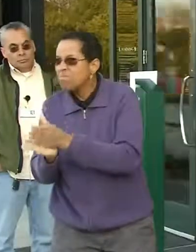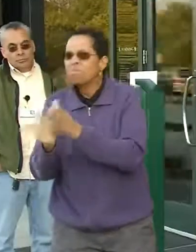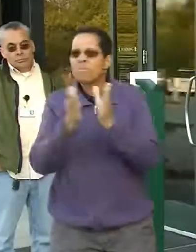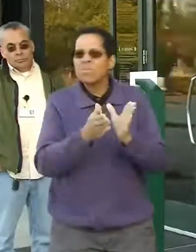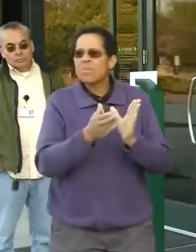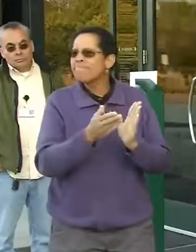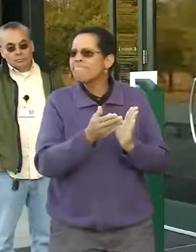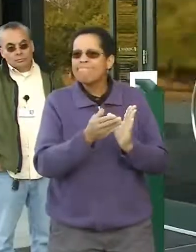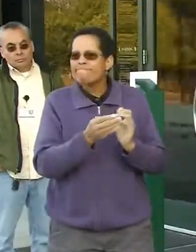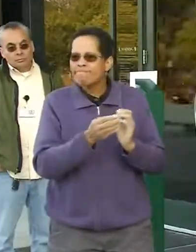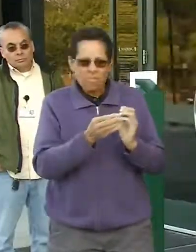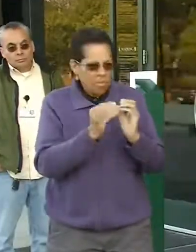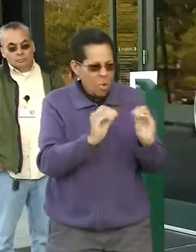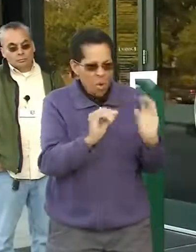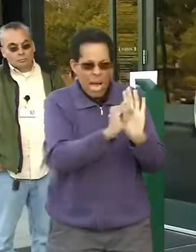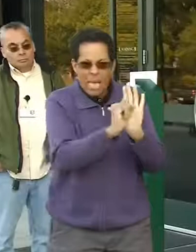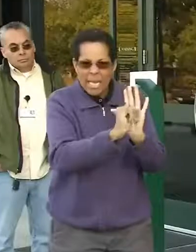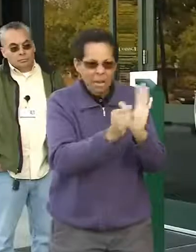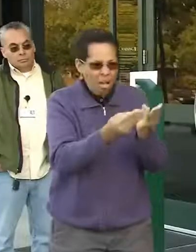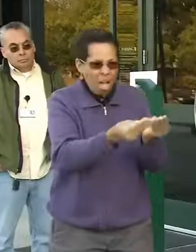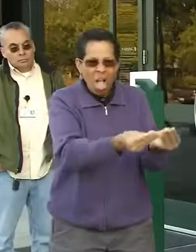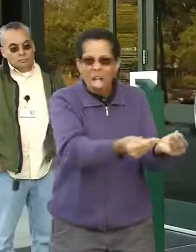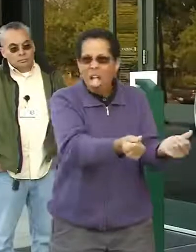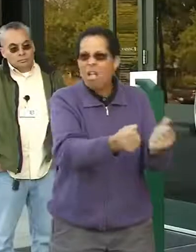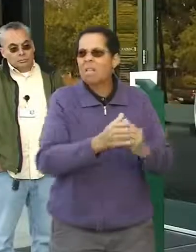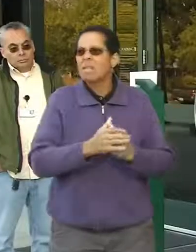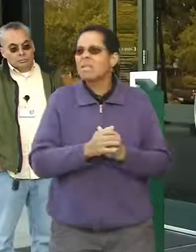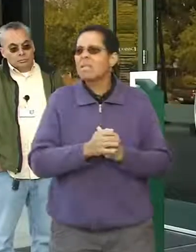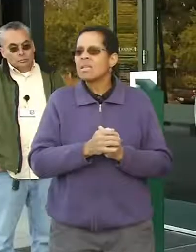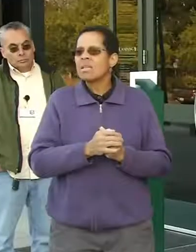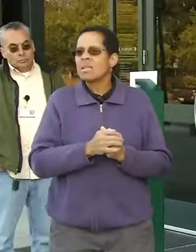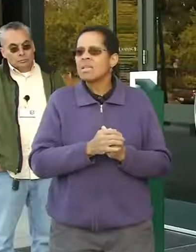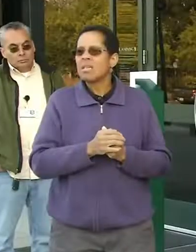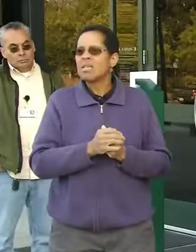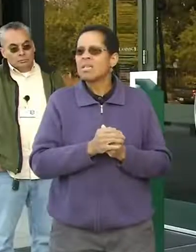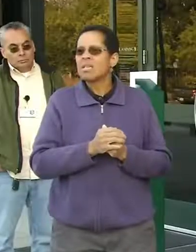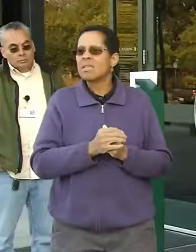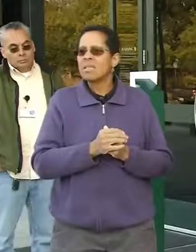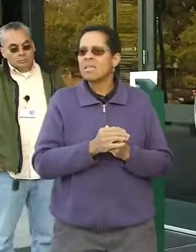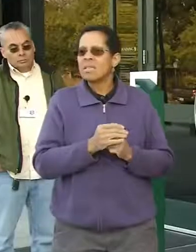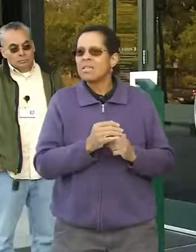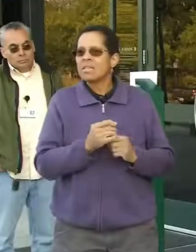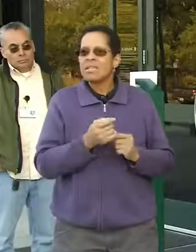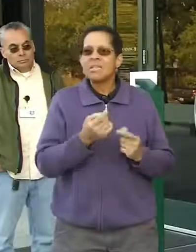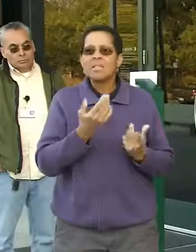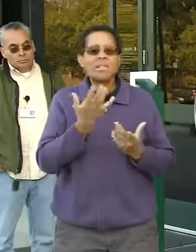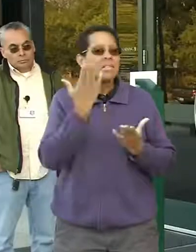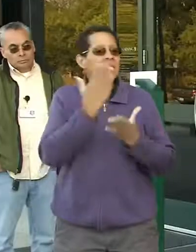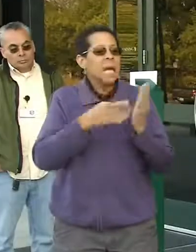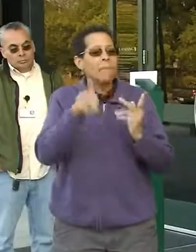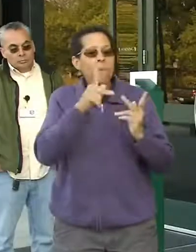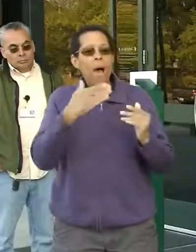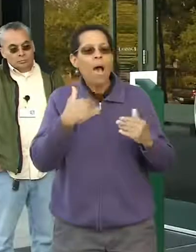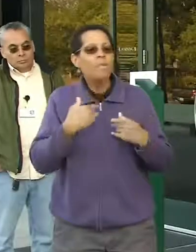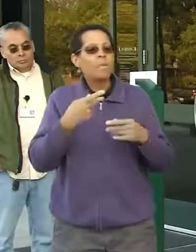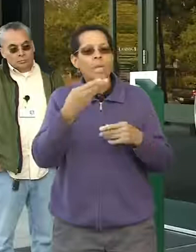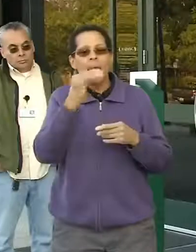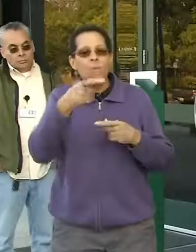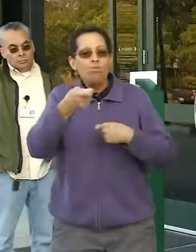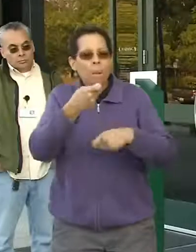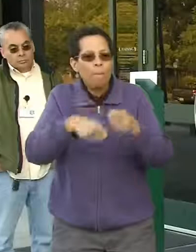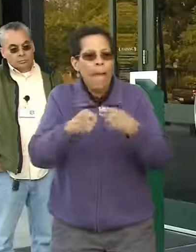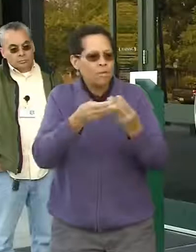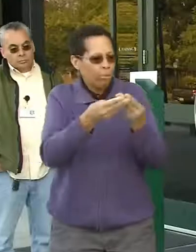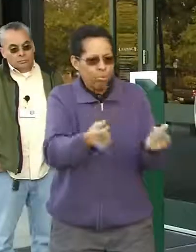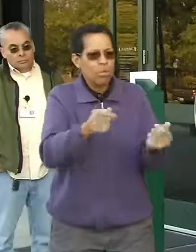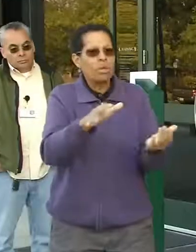like a hip replacement, with an ID number on it and that helped us ID the person. So I'm sorry to have to tell you that, but that is what we're faced with